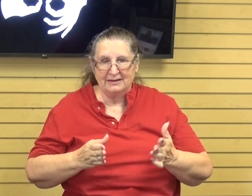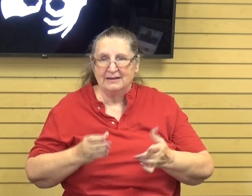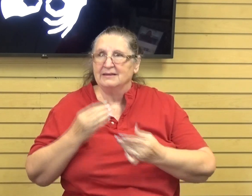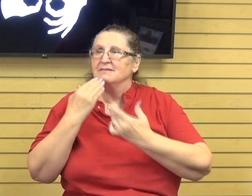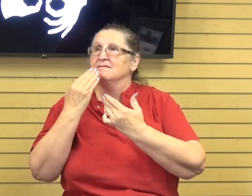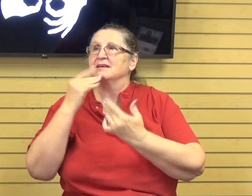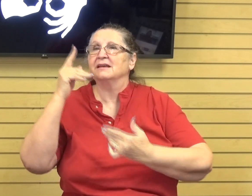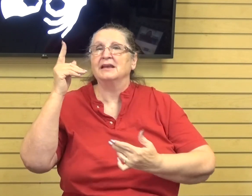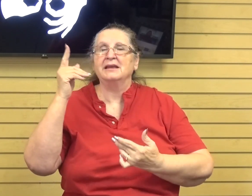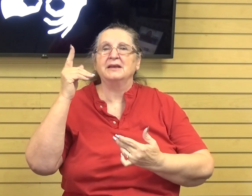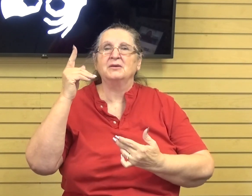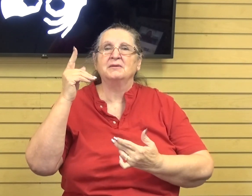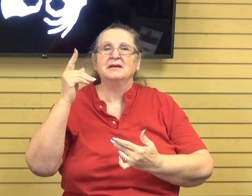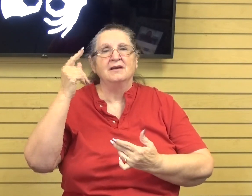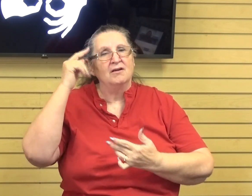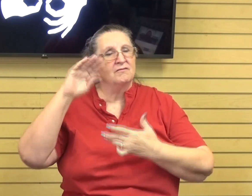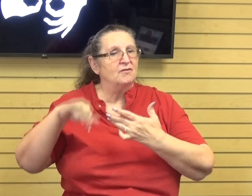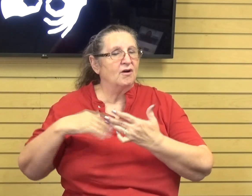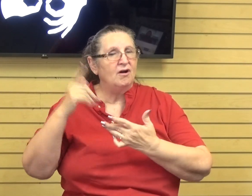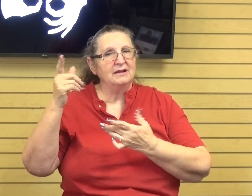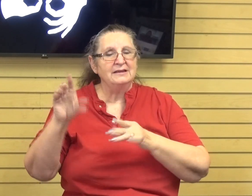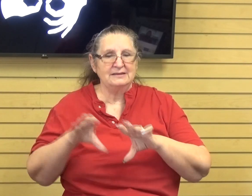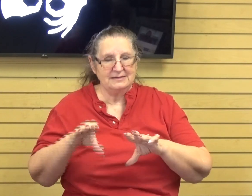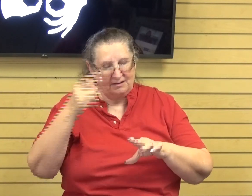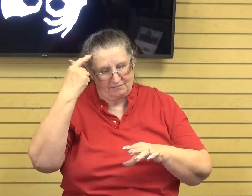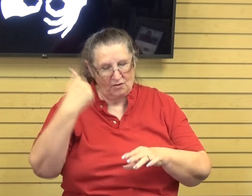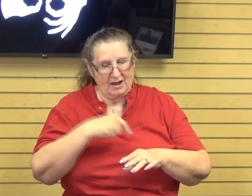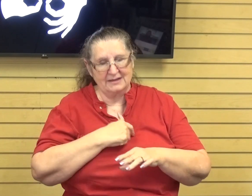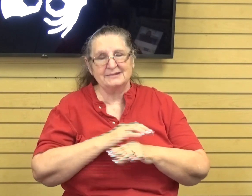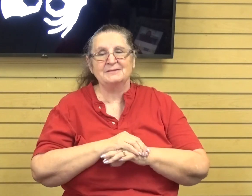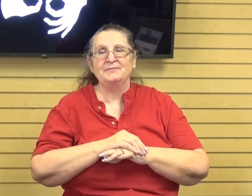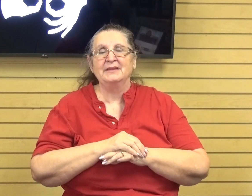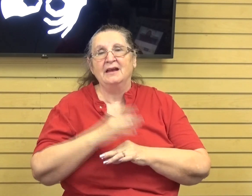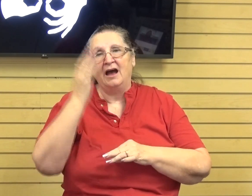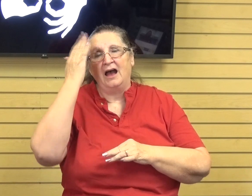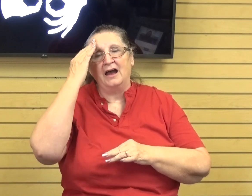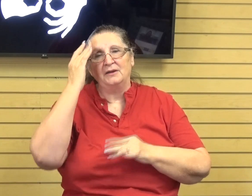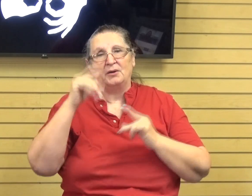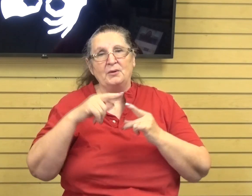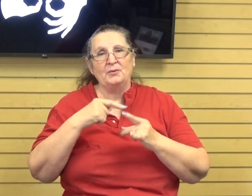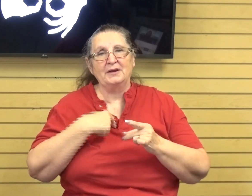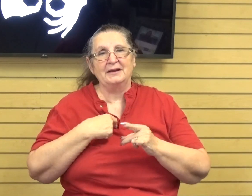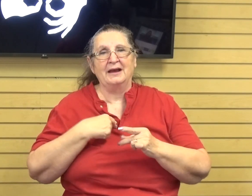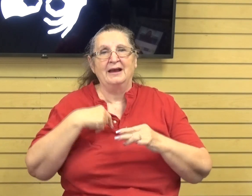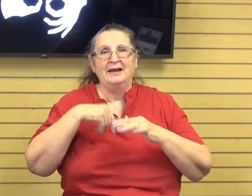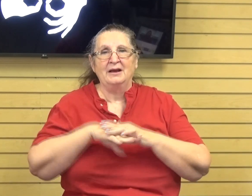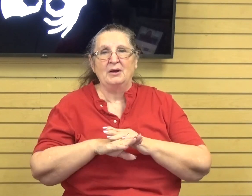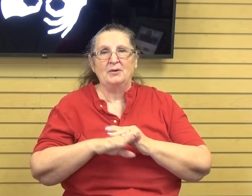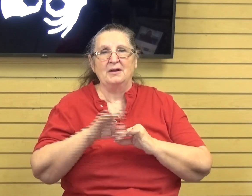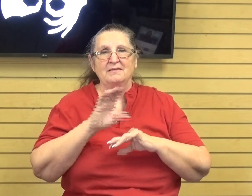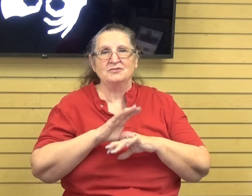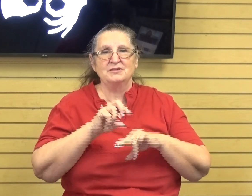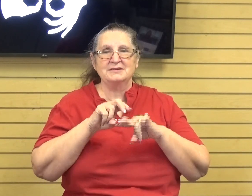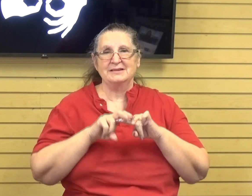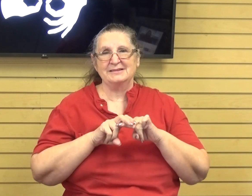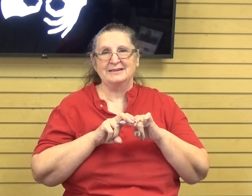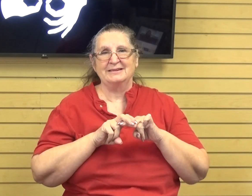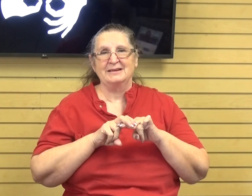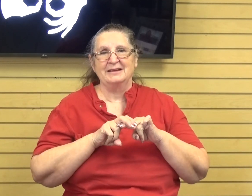and thanking Him for all He's done for us. So I know that when I get to church and I sit down and the announcements